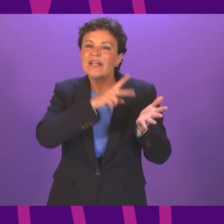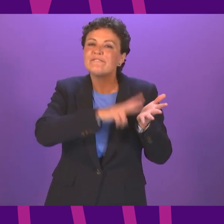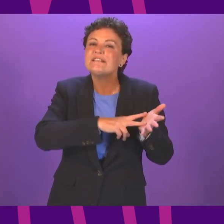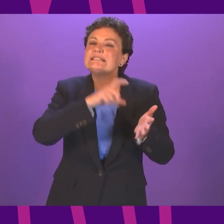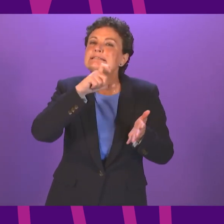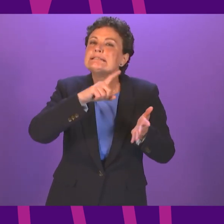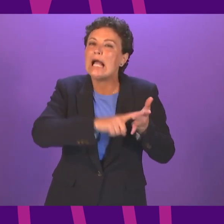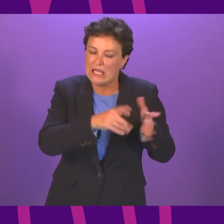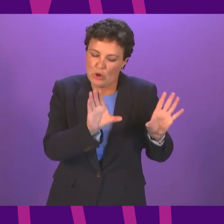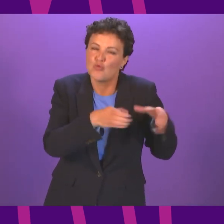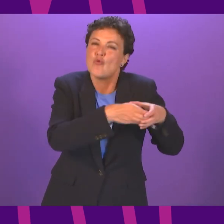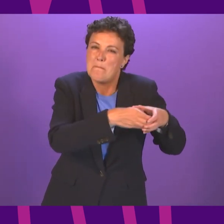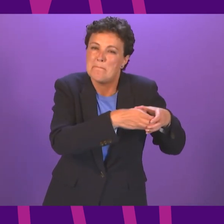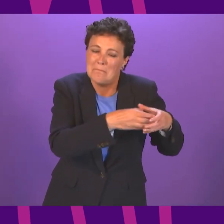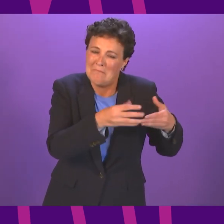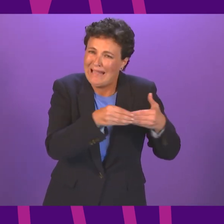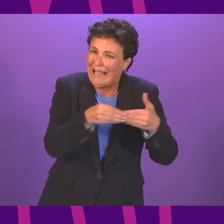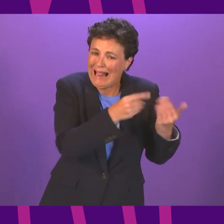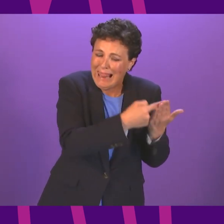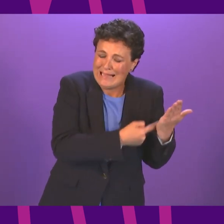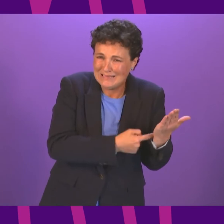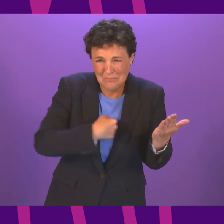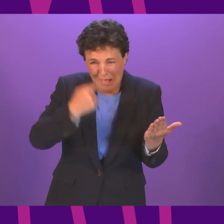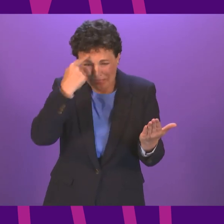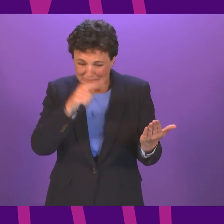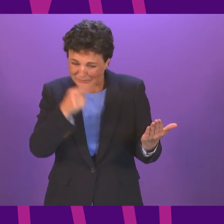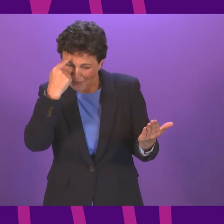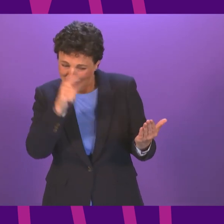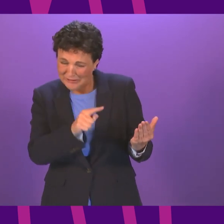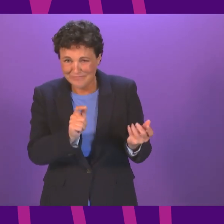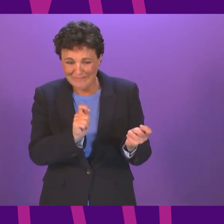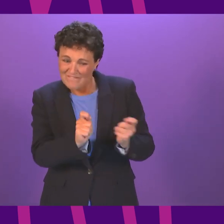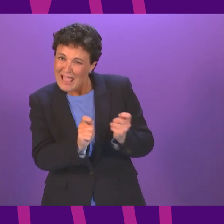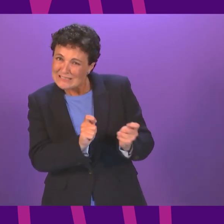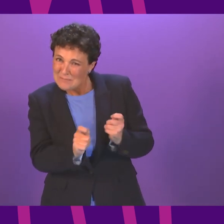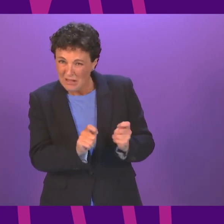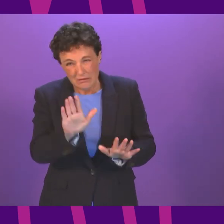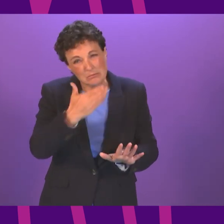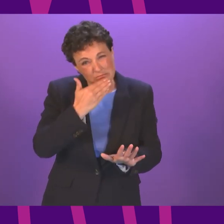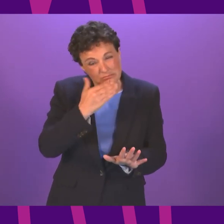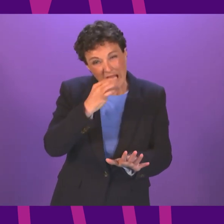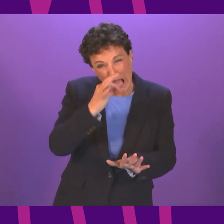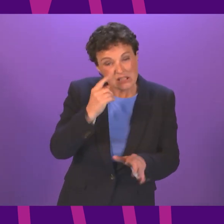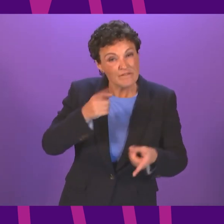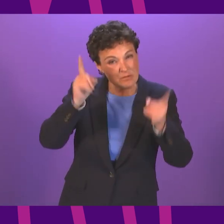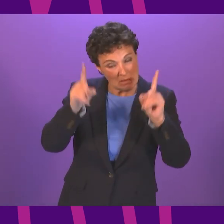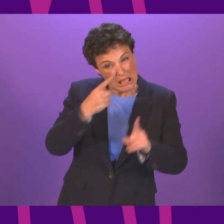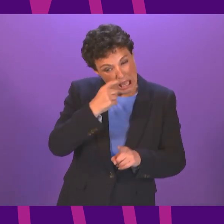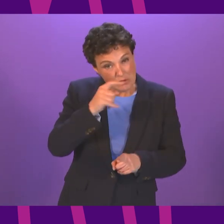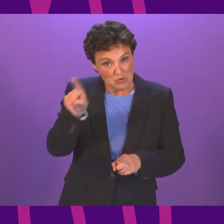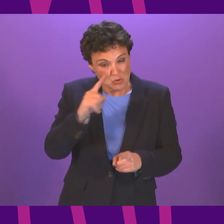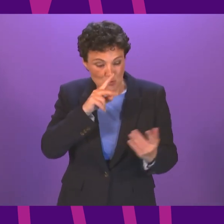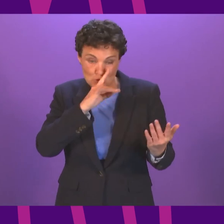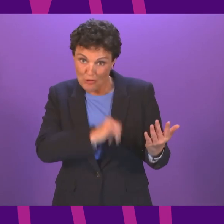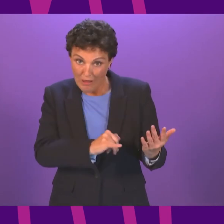where there needs to be flexibility at the margins of that guidance? So, will the First Minister look at ensuring or finding a way for